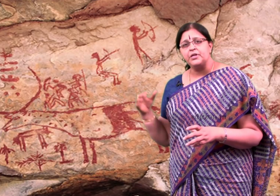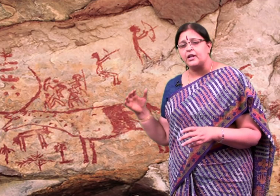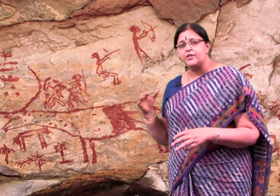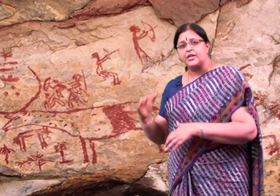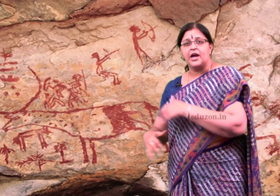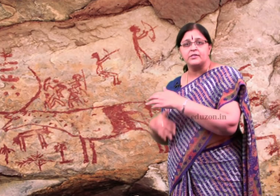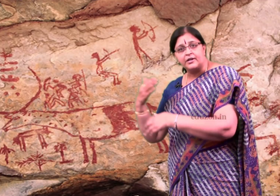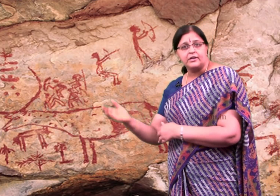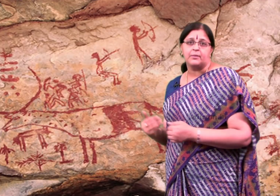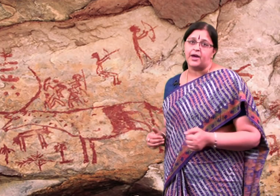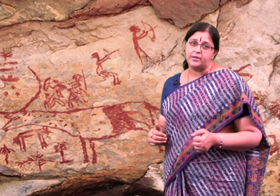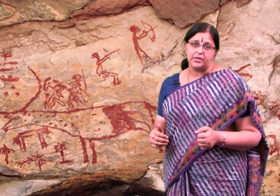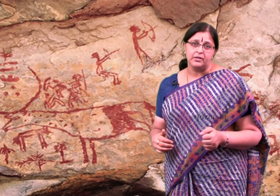been telling that, he has hunted some animal.